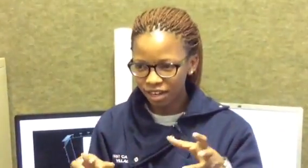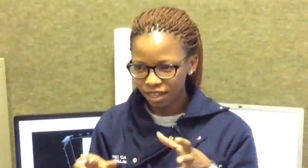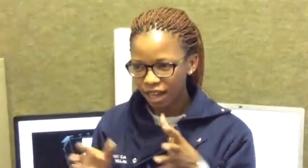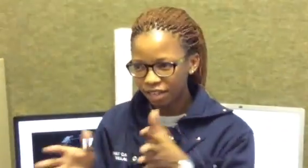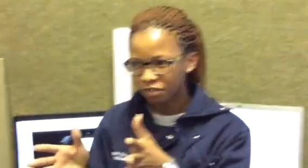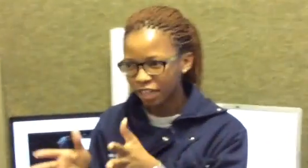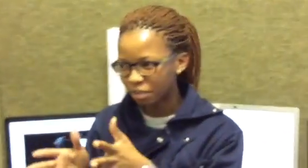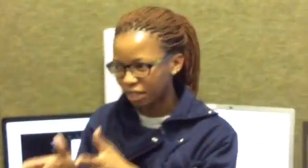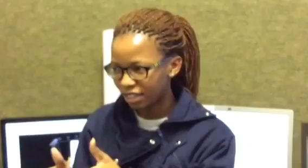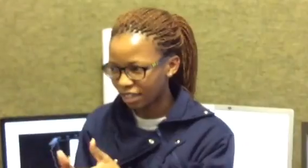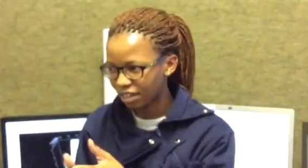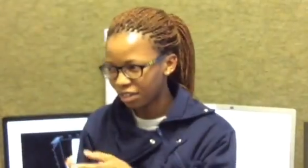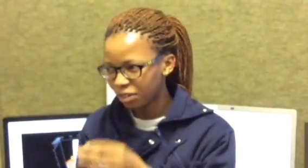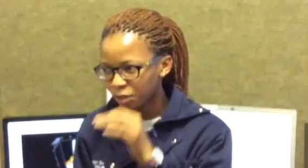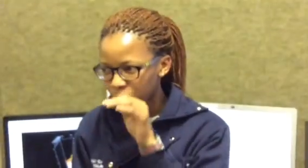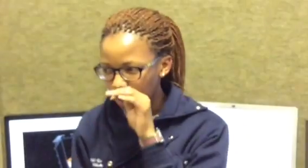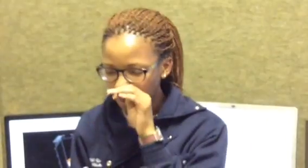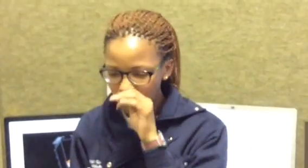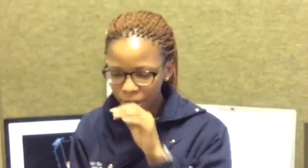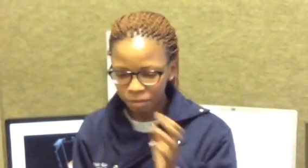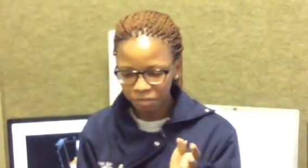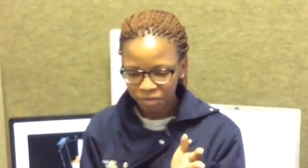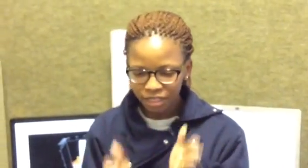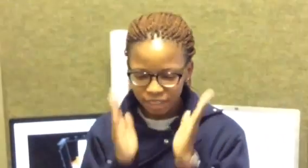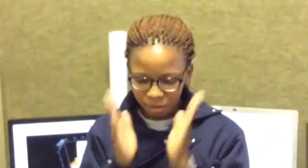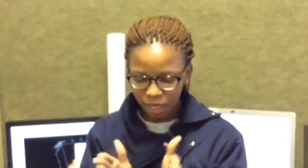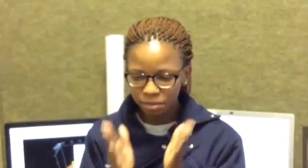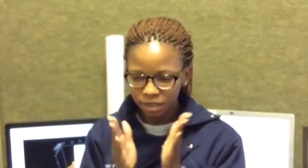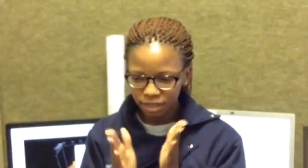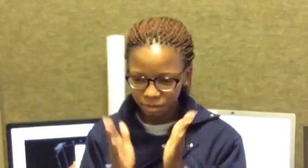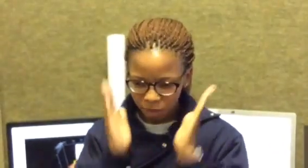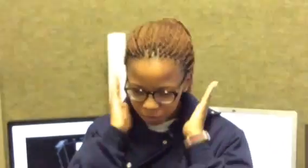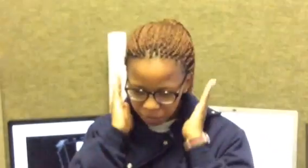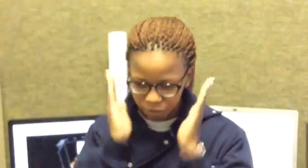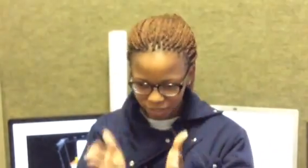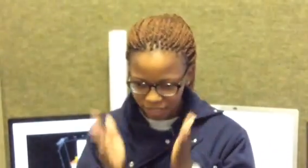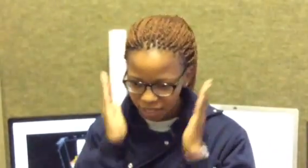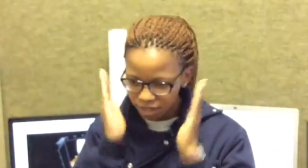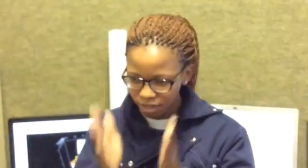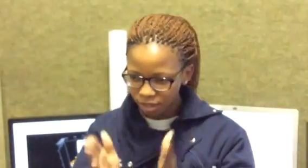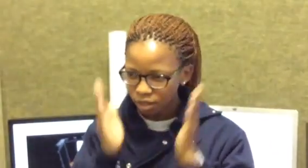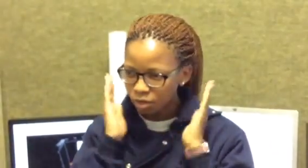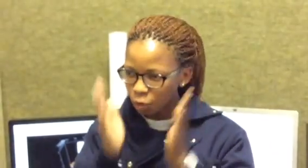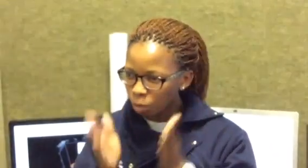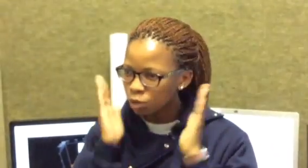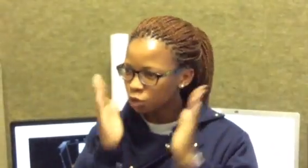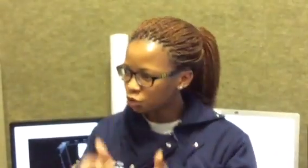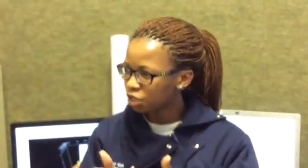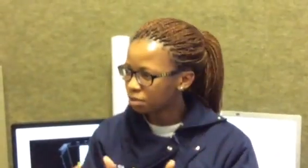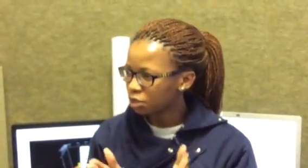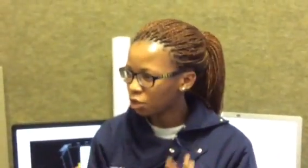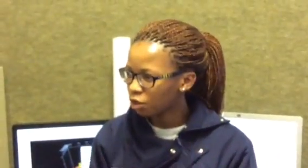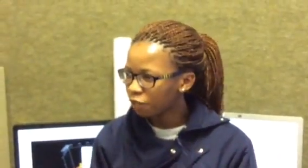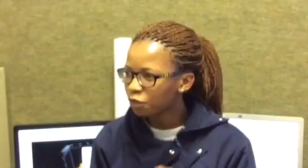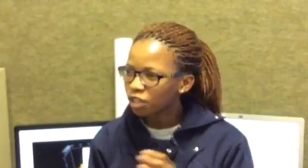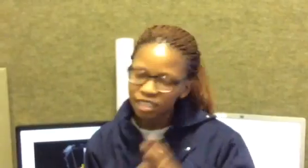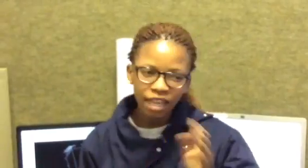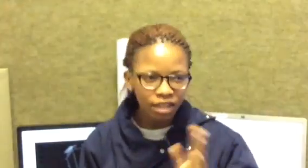and it kind of led me here you know um there's sometimes sometimes people just take normal streams you know if you can take